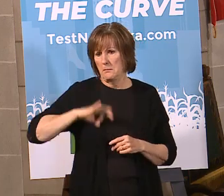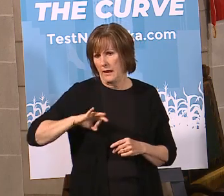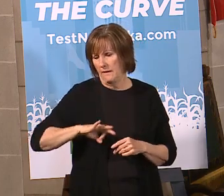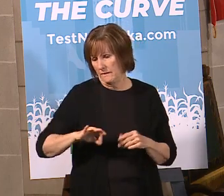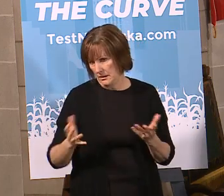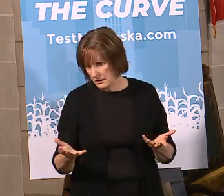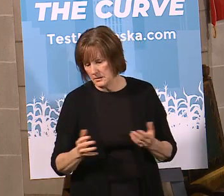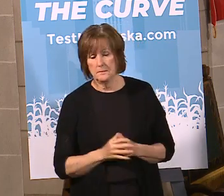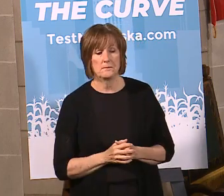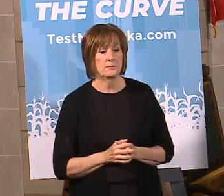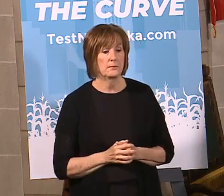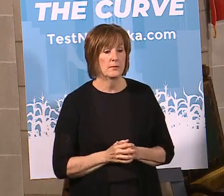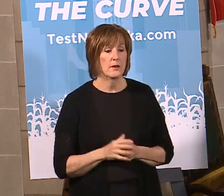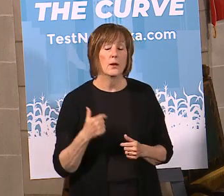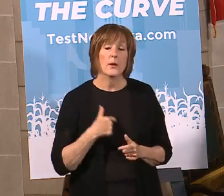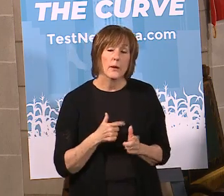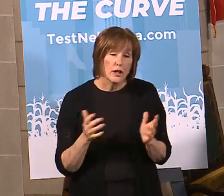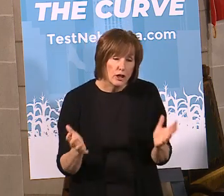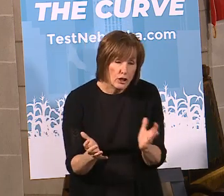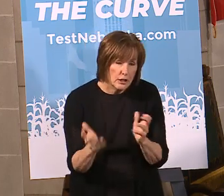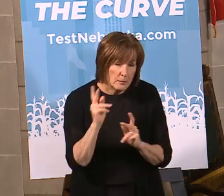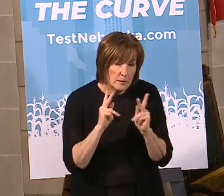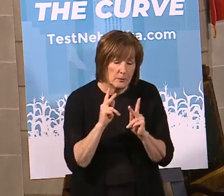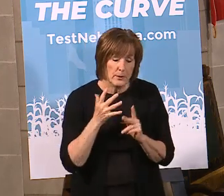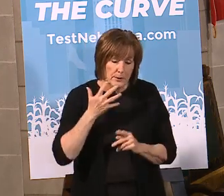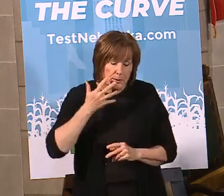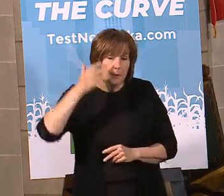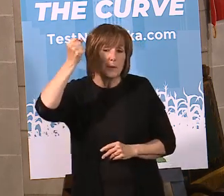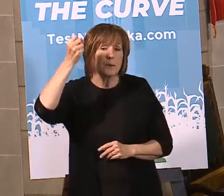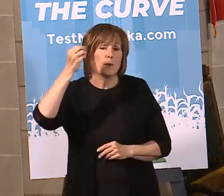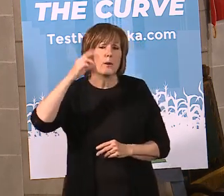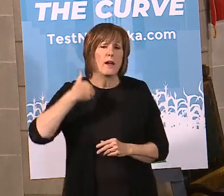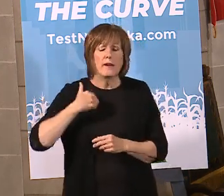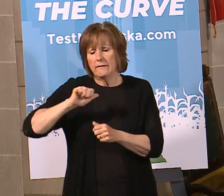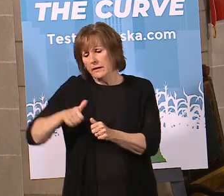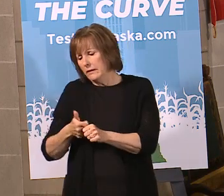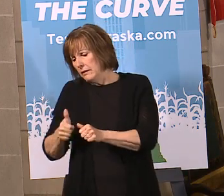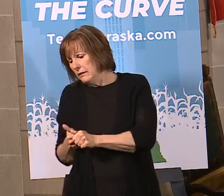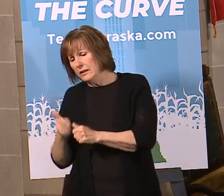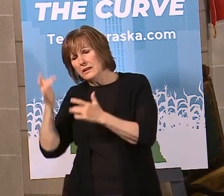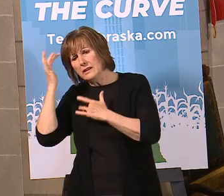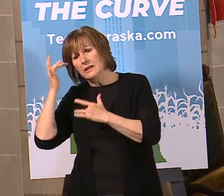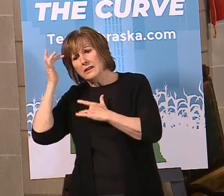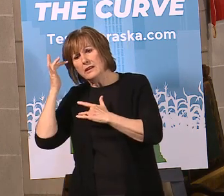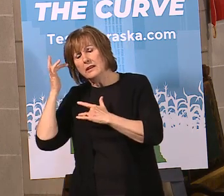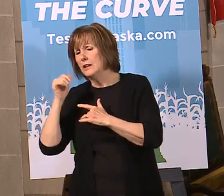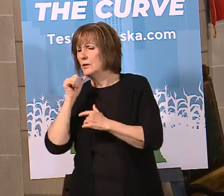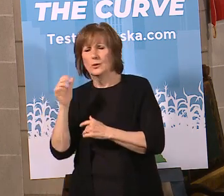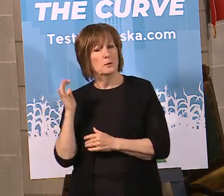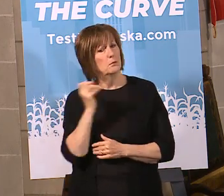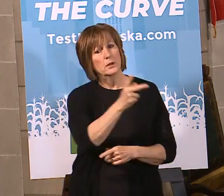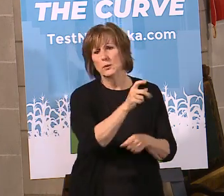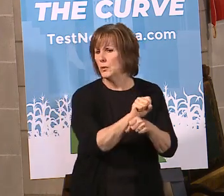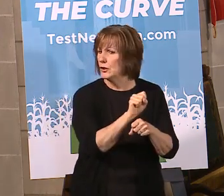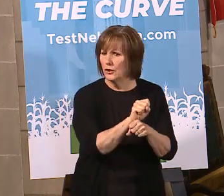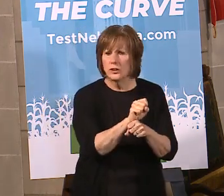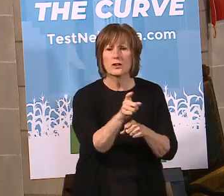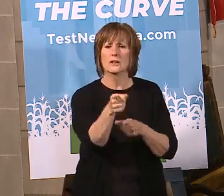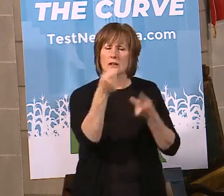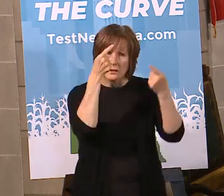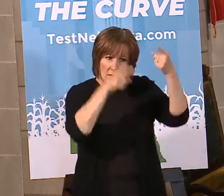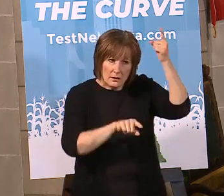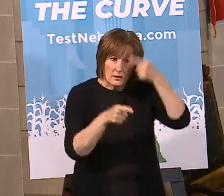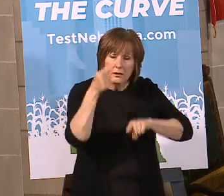So we certainly encourage people that are maybe older or have those underlying health conditions, do not go back to work. Work with your employer.